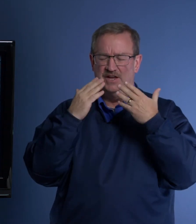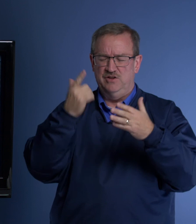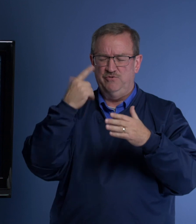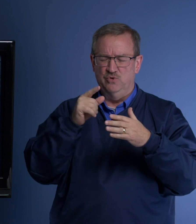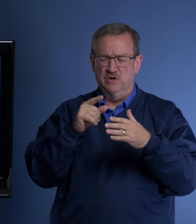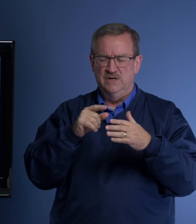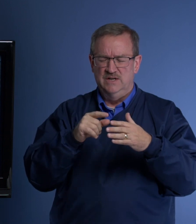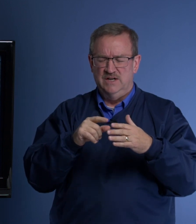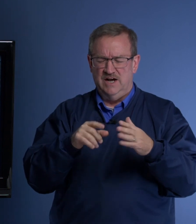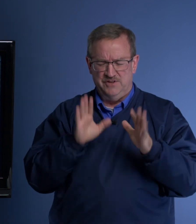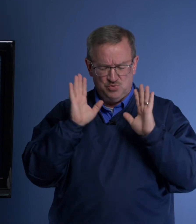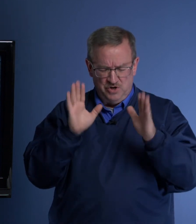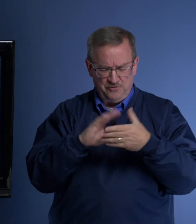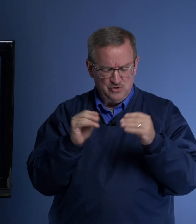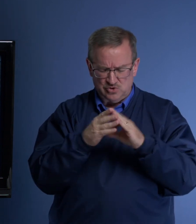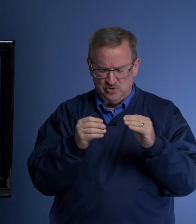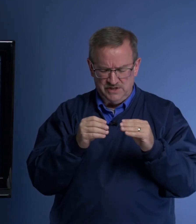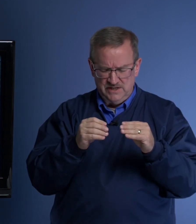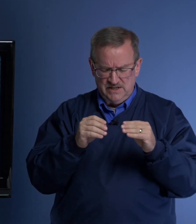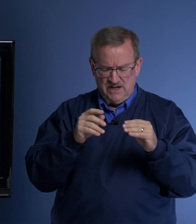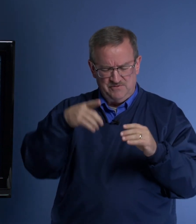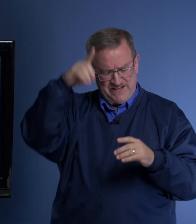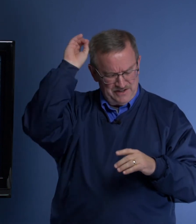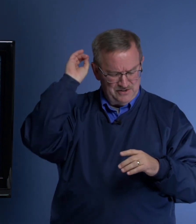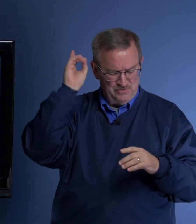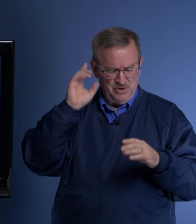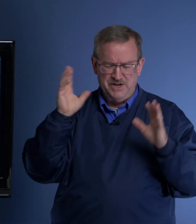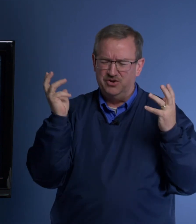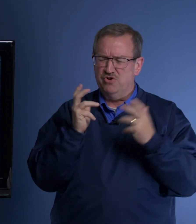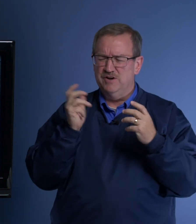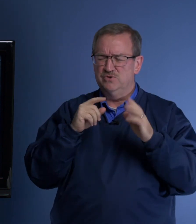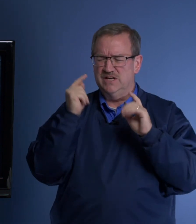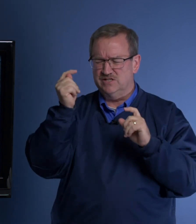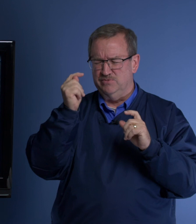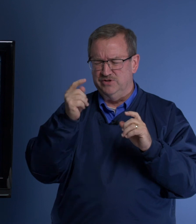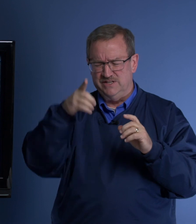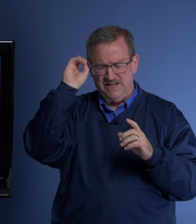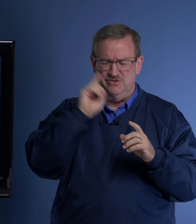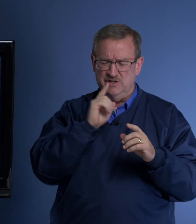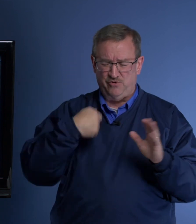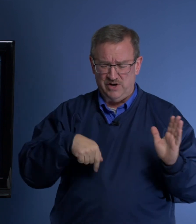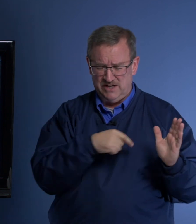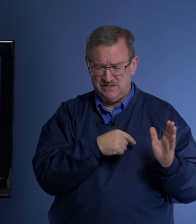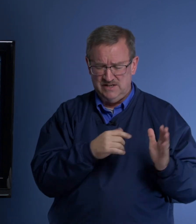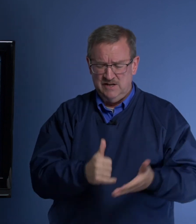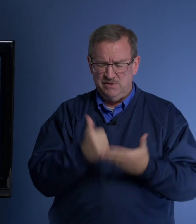Thank you for this wonderful story of Daniel. What an incredible testimony Daniel is for us. But